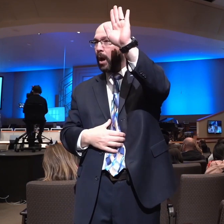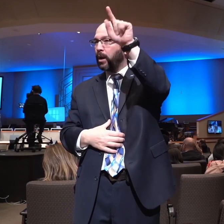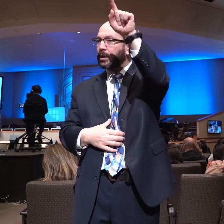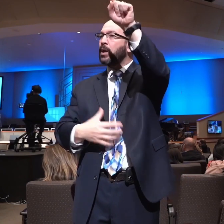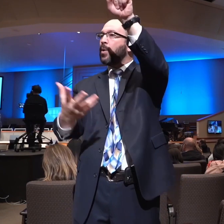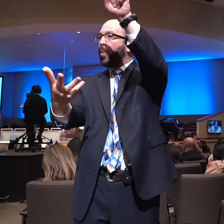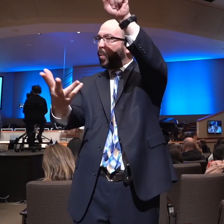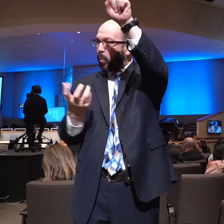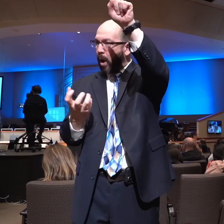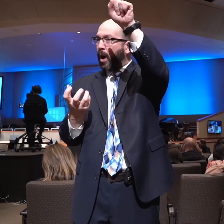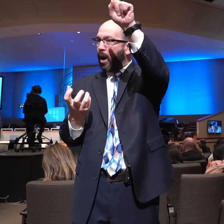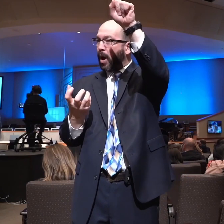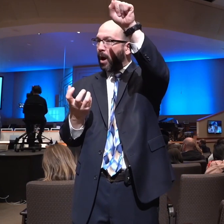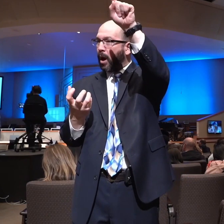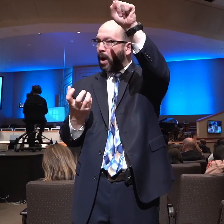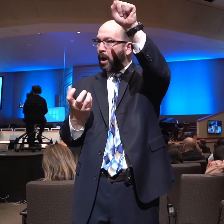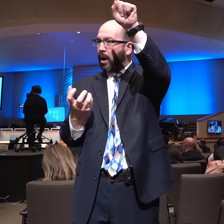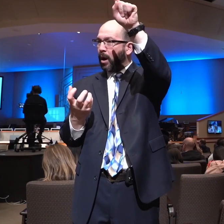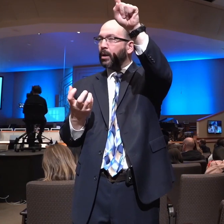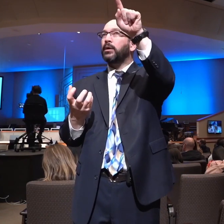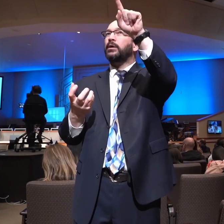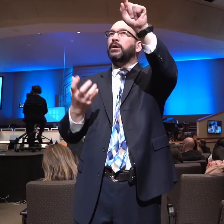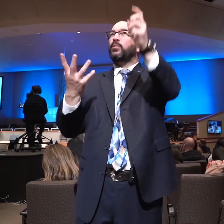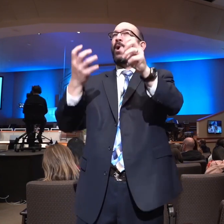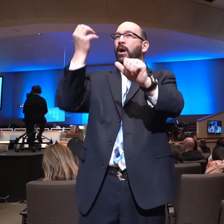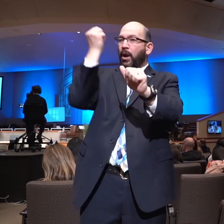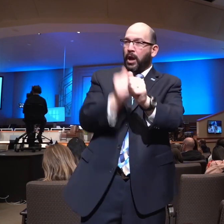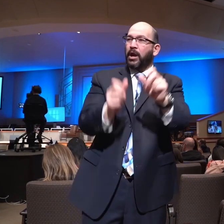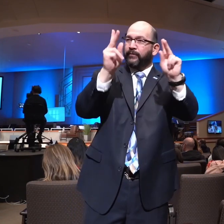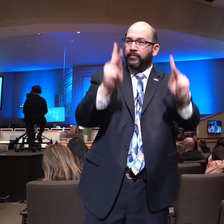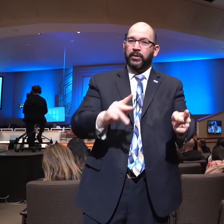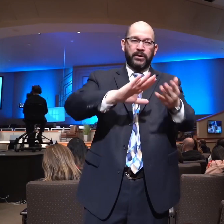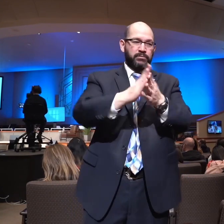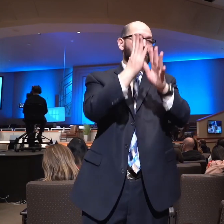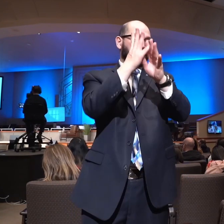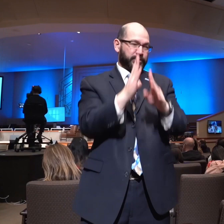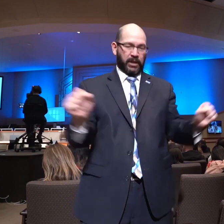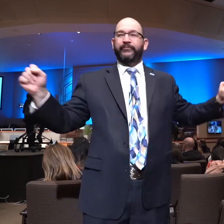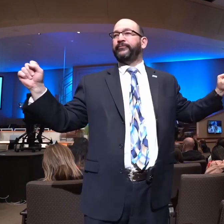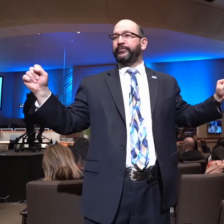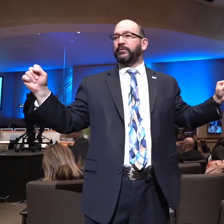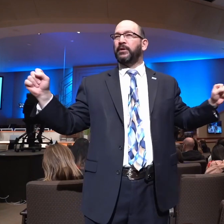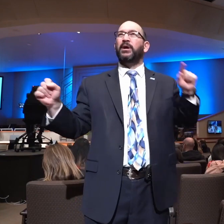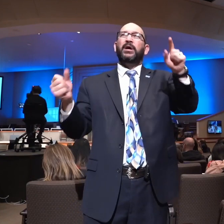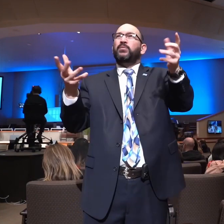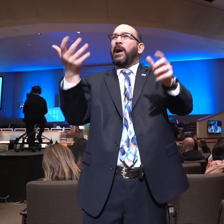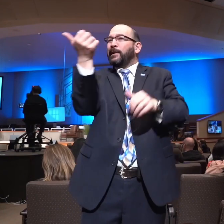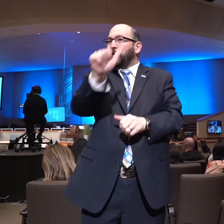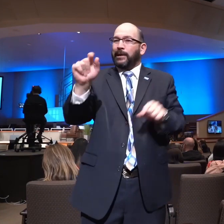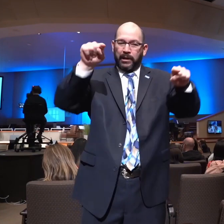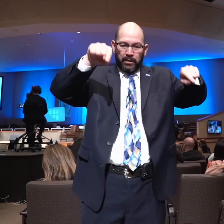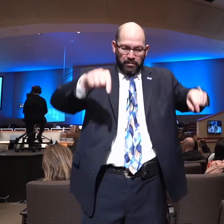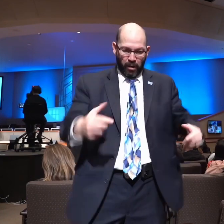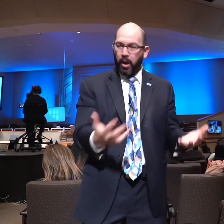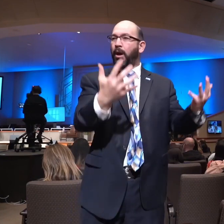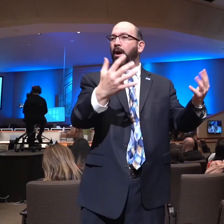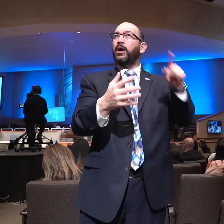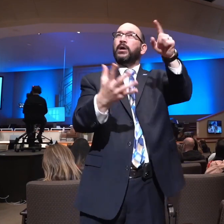I believe it is the will of God that every man would be saved. God is not willing that any should perish, but that all should